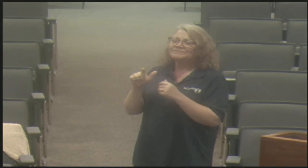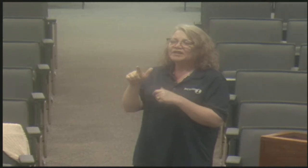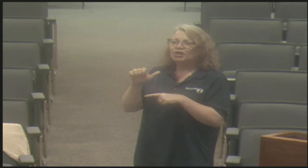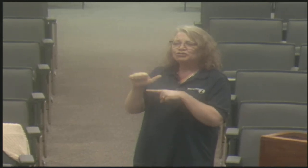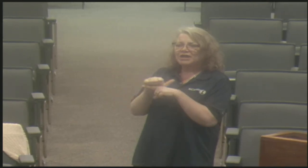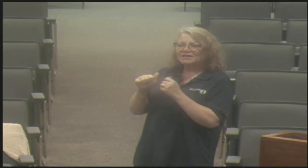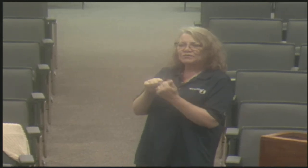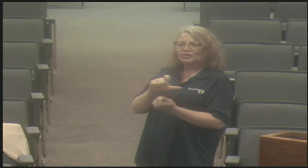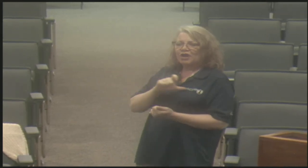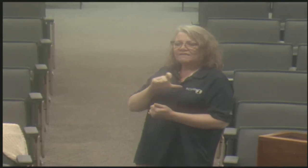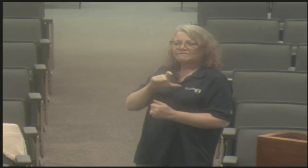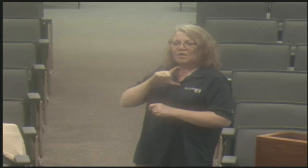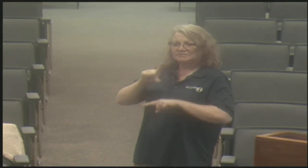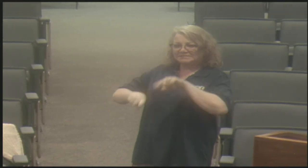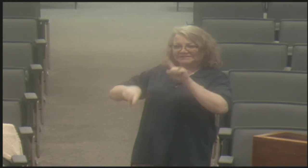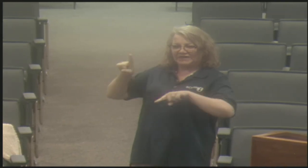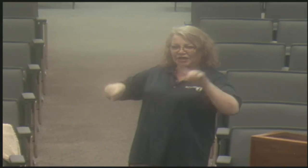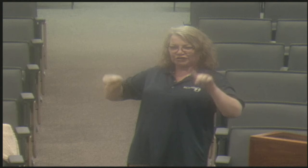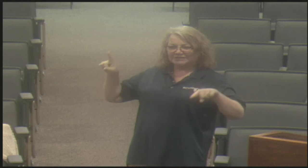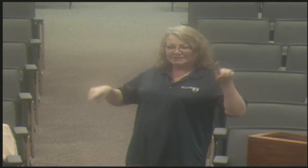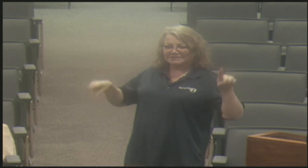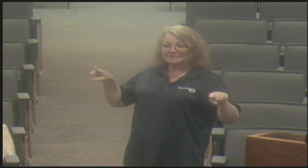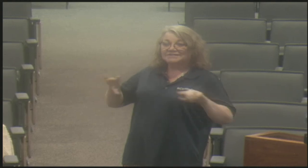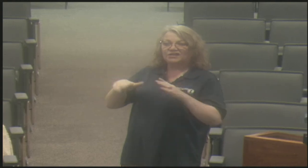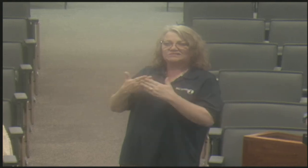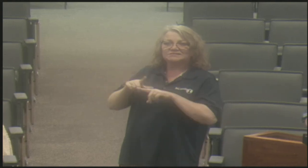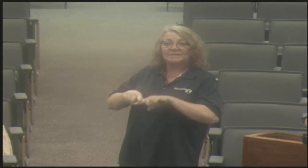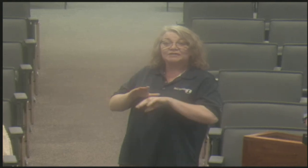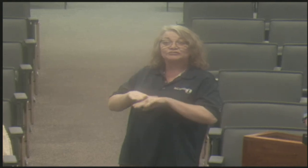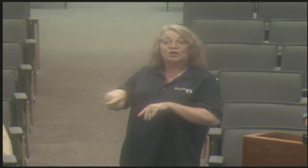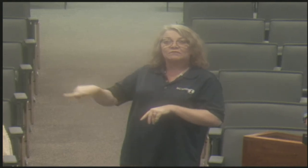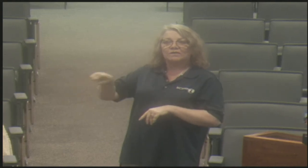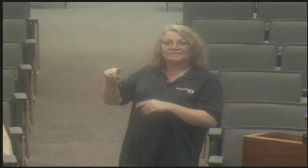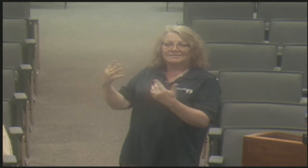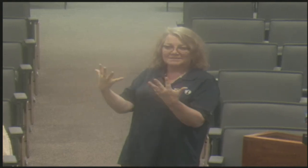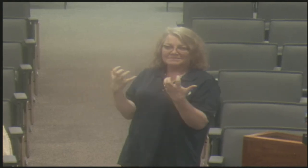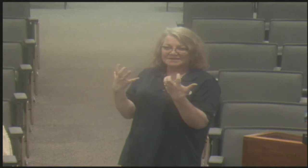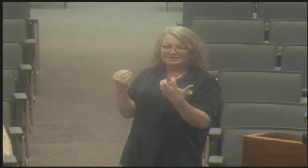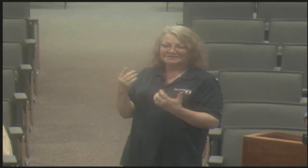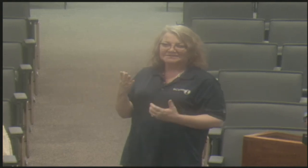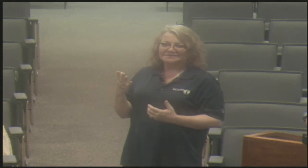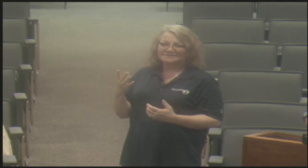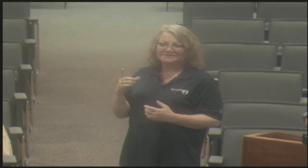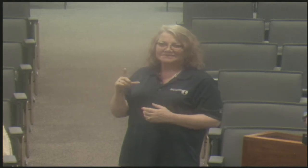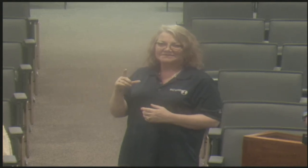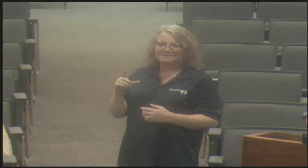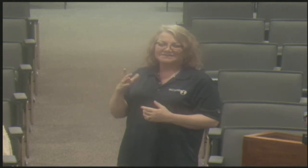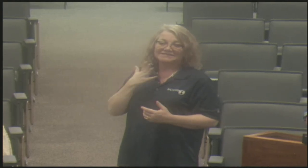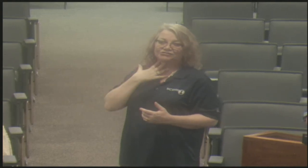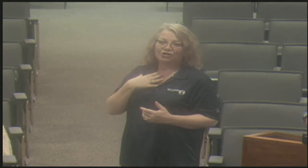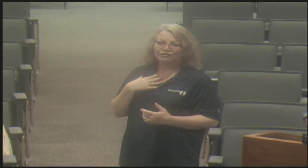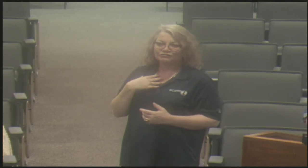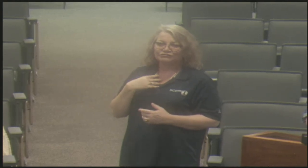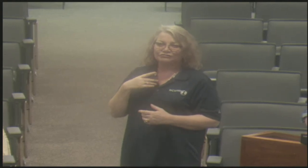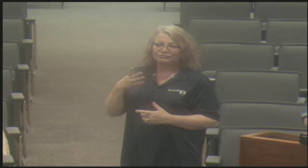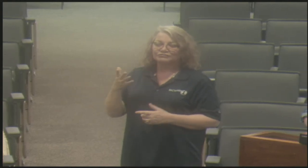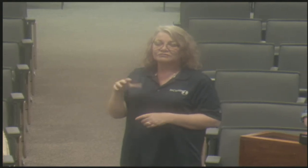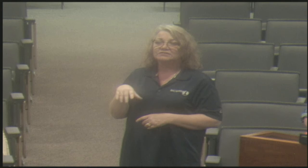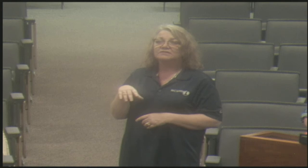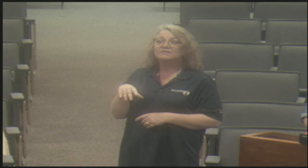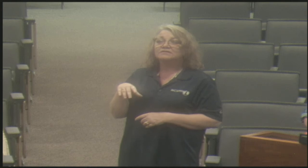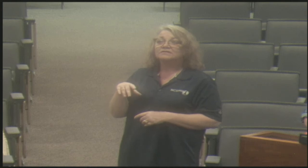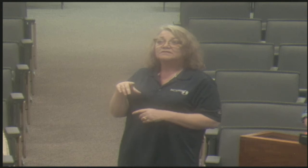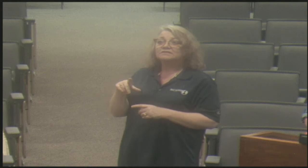in regards to the training, uh, with the police officers, it varies. Um, it depends upon, um, their desire,